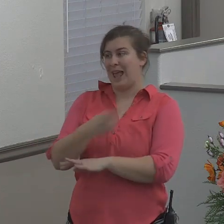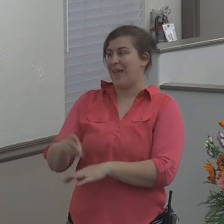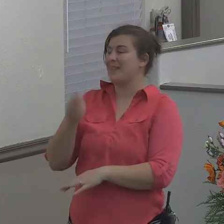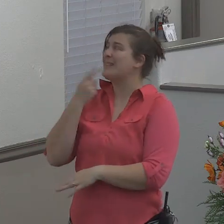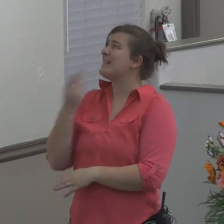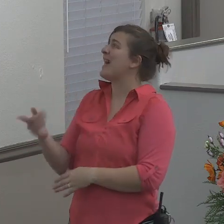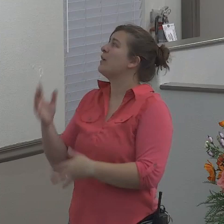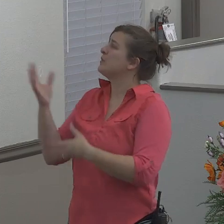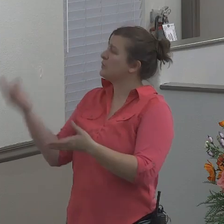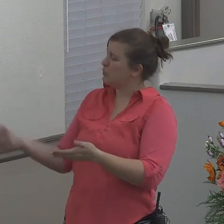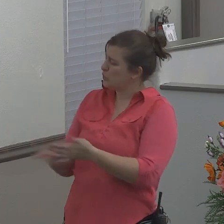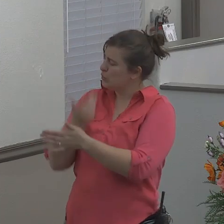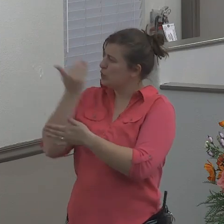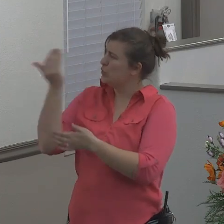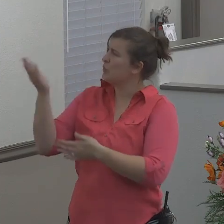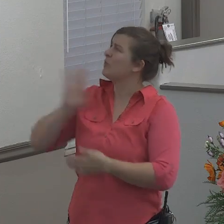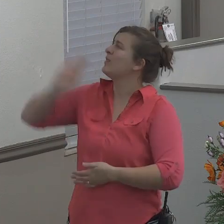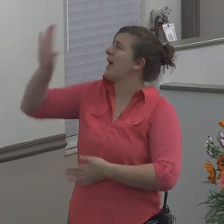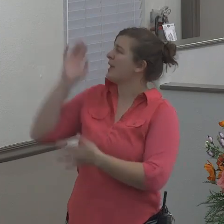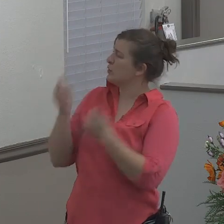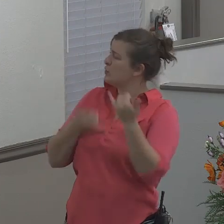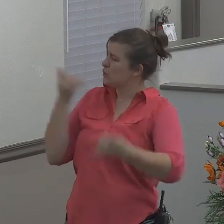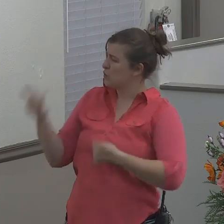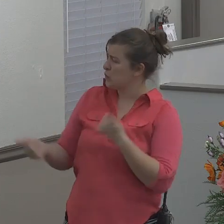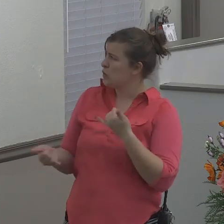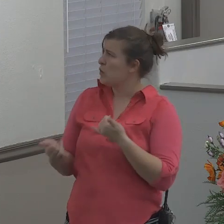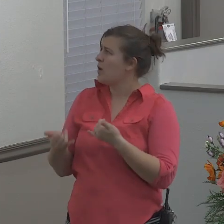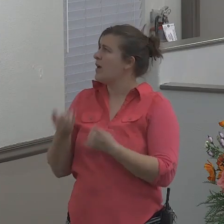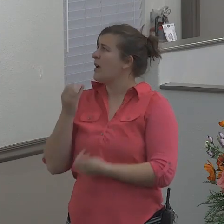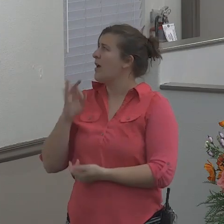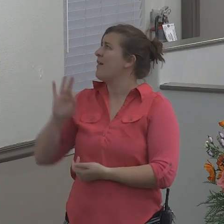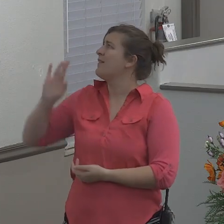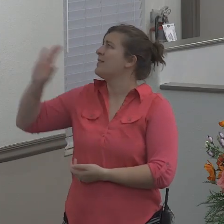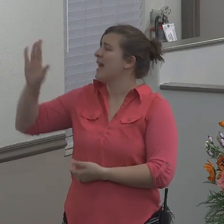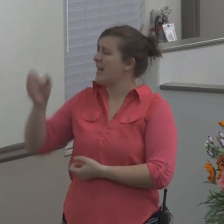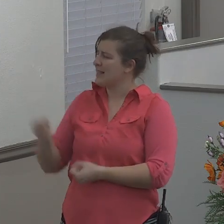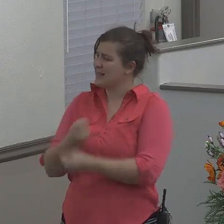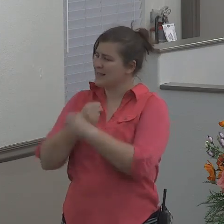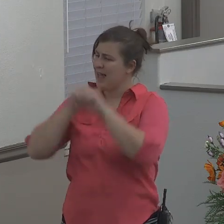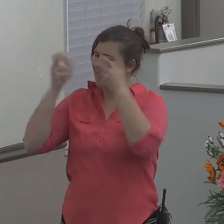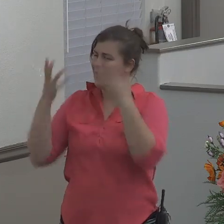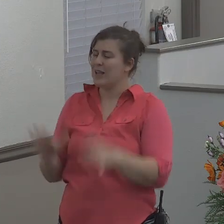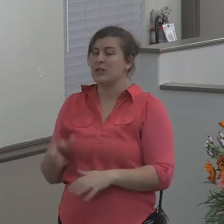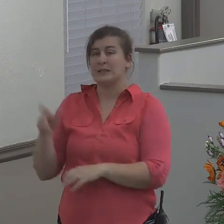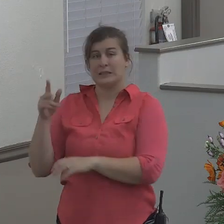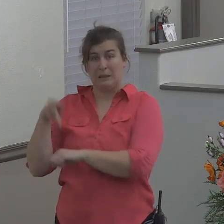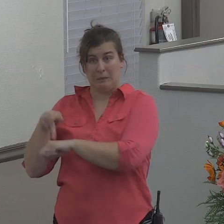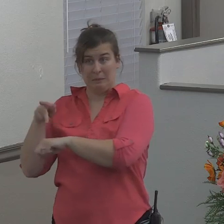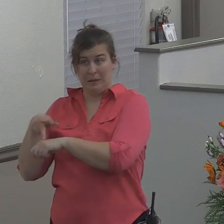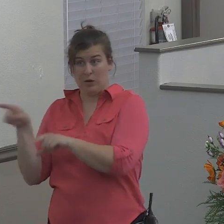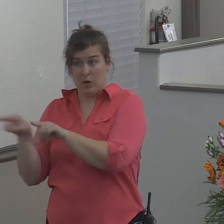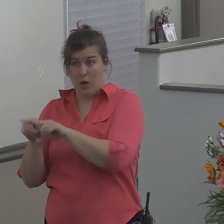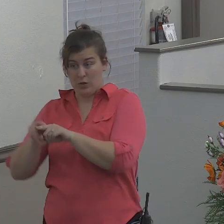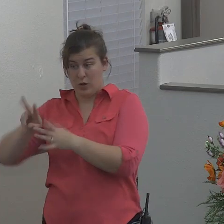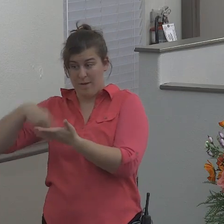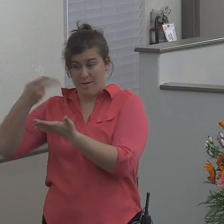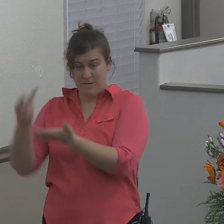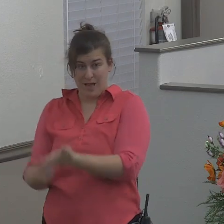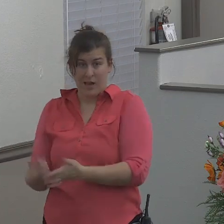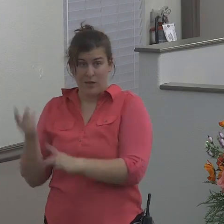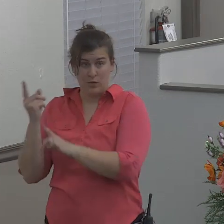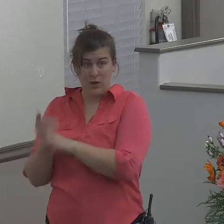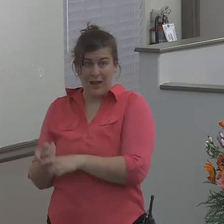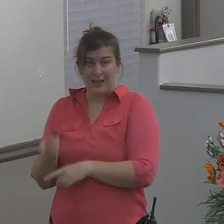unto me thy joy the joy of thy salvation Simon Peter also stumbled and fell and got